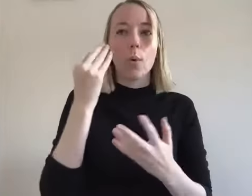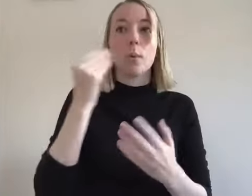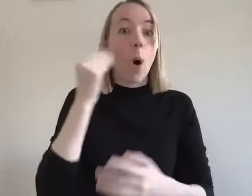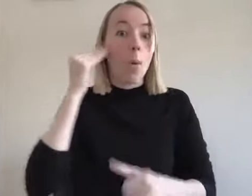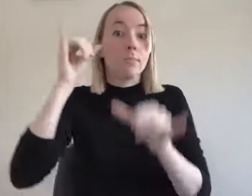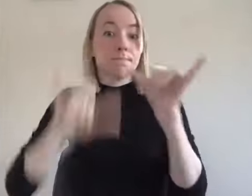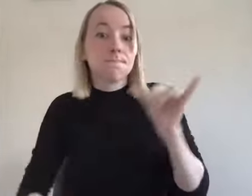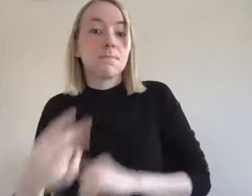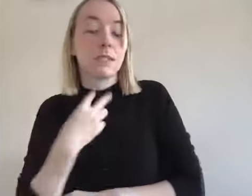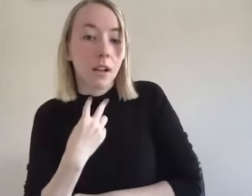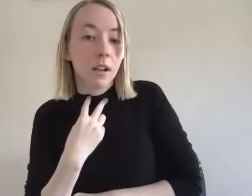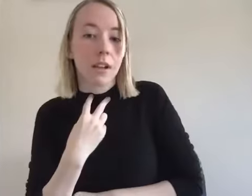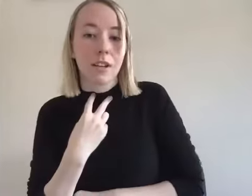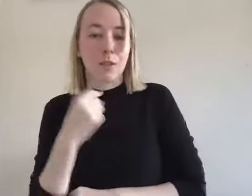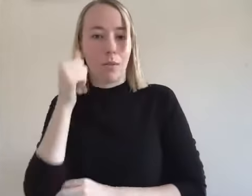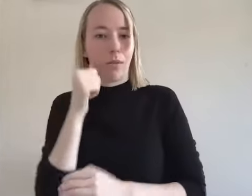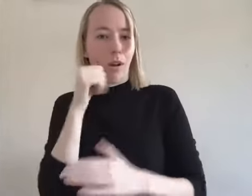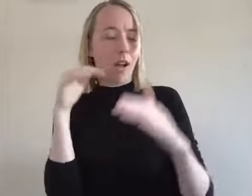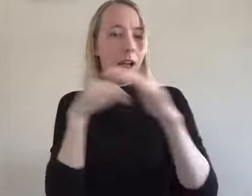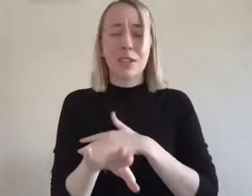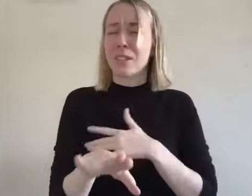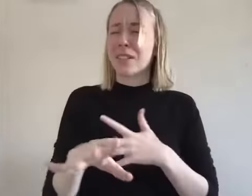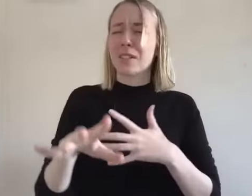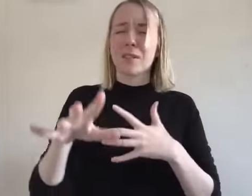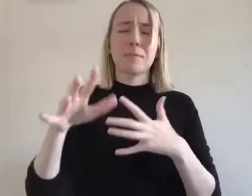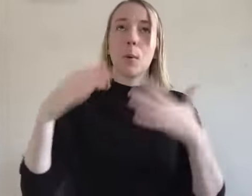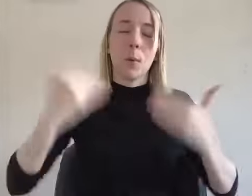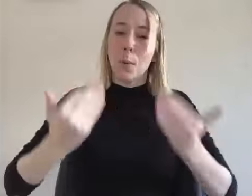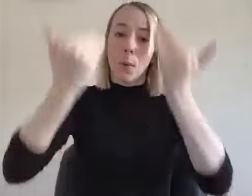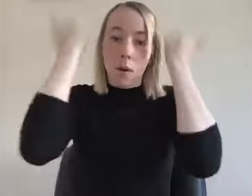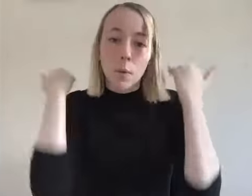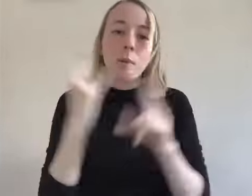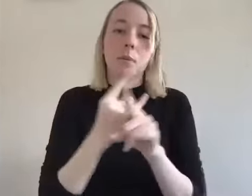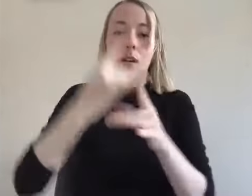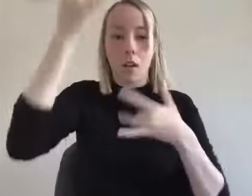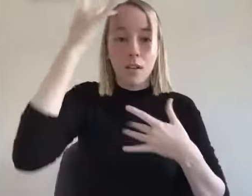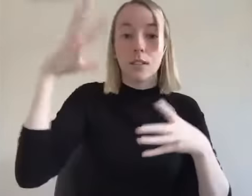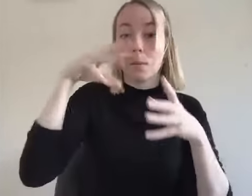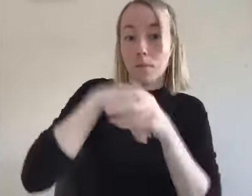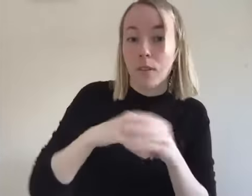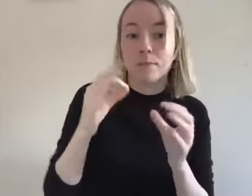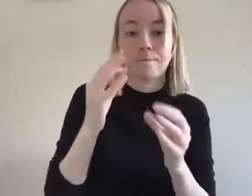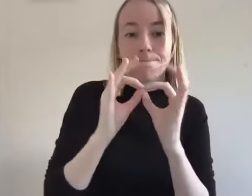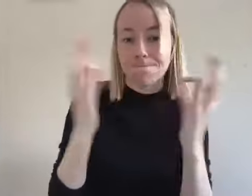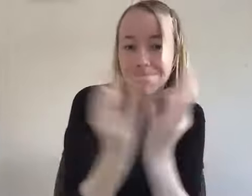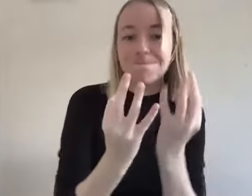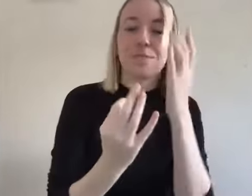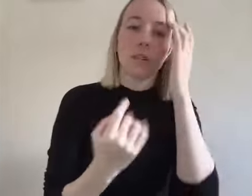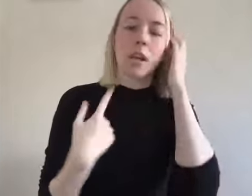isolation and all the other stuff she came in just beside herself with alcoholism in her family and um but she looked at us